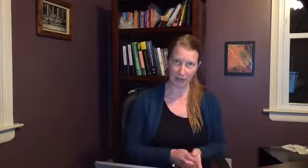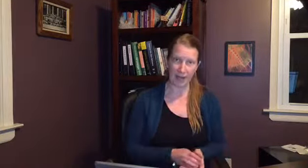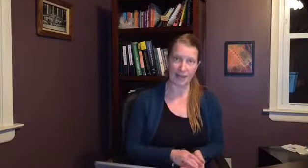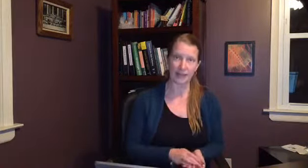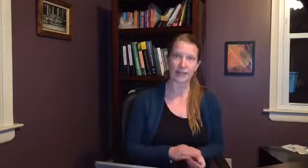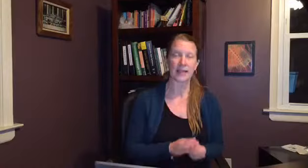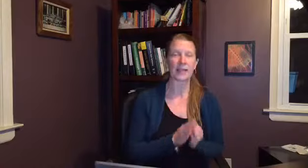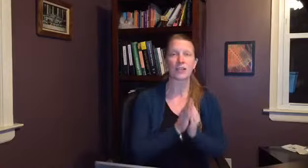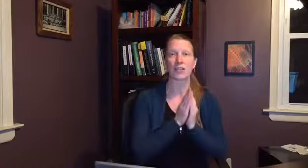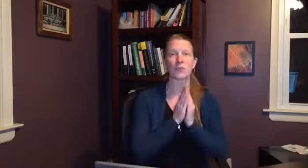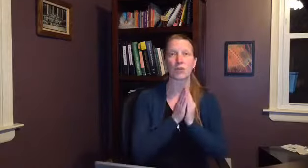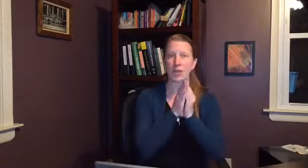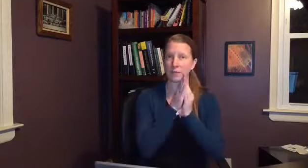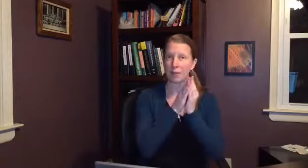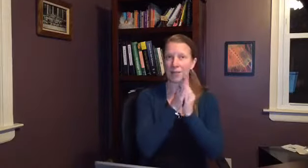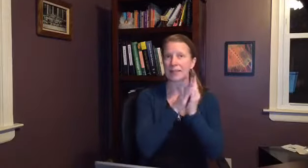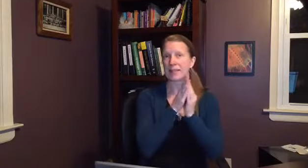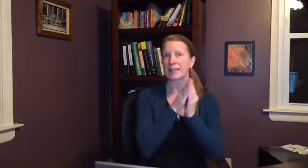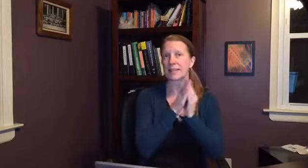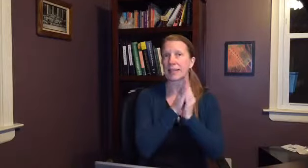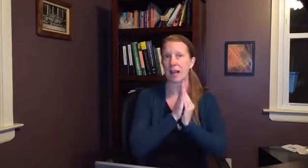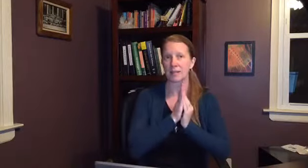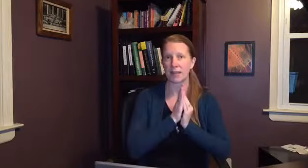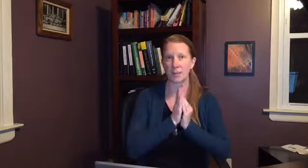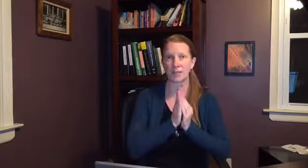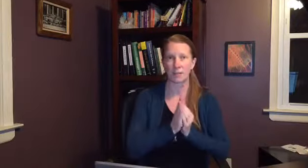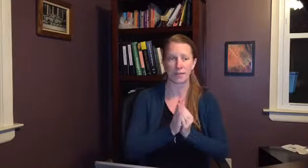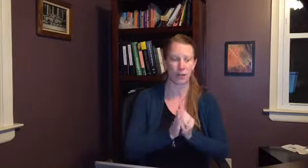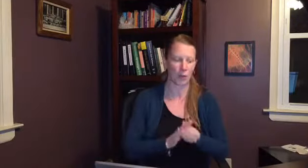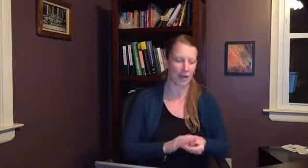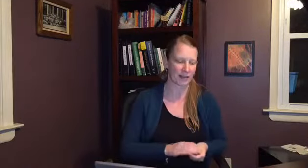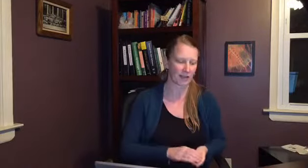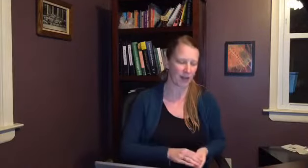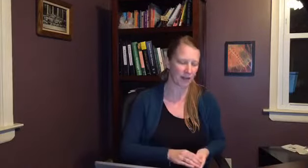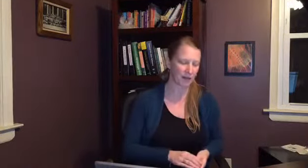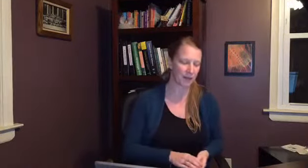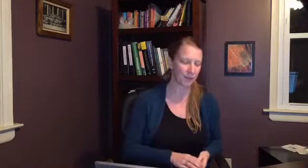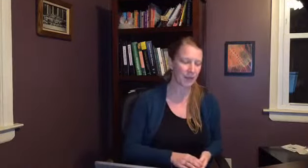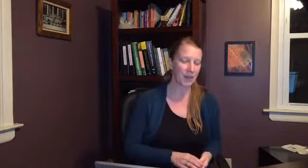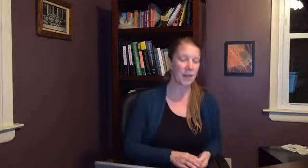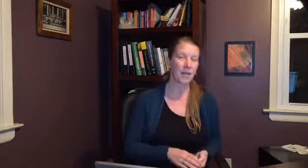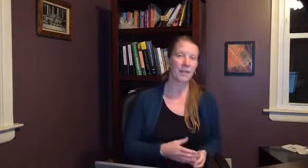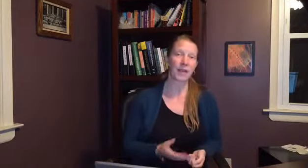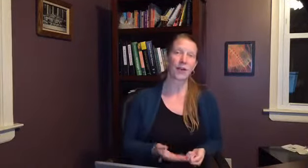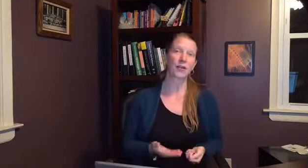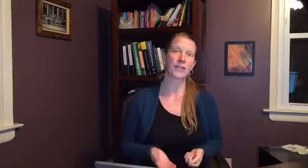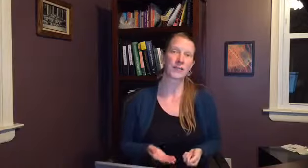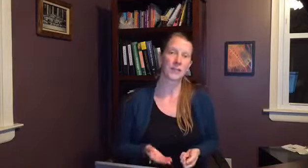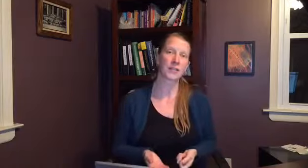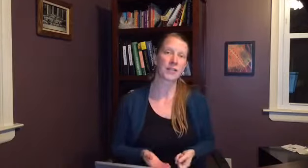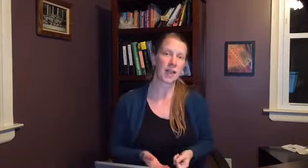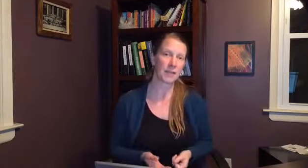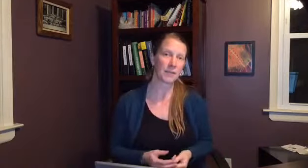the essence that it's just you get it from having skin to skin contact with somebody who has the virus there are different types